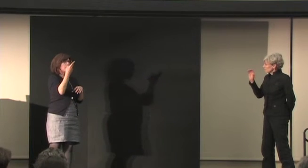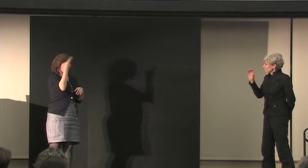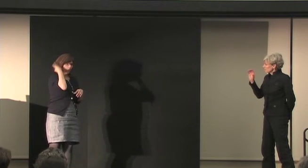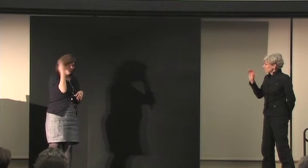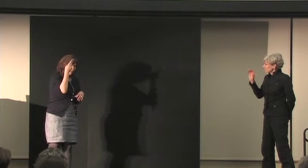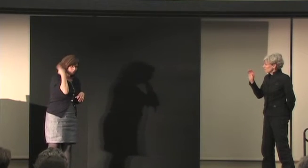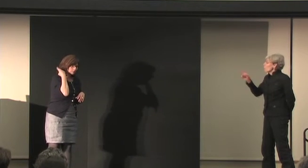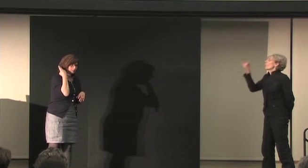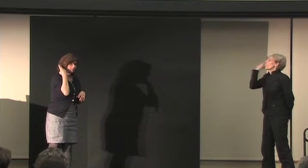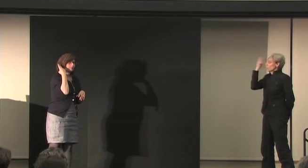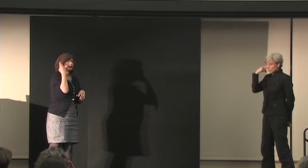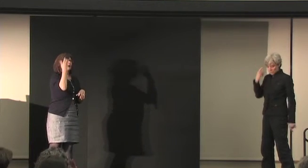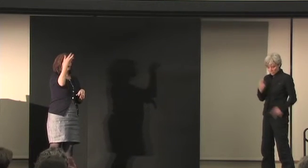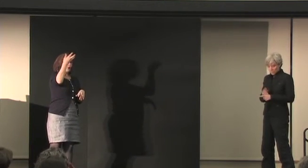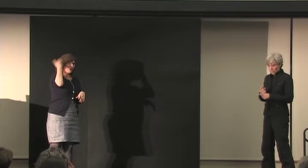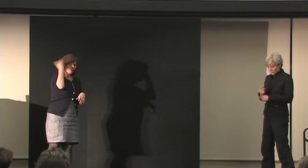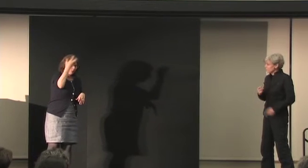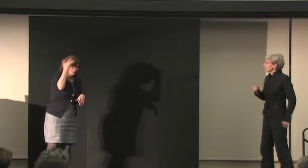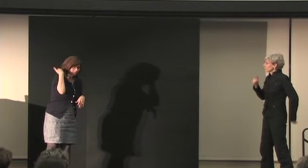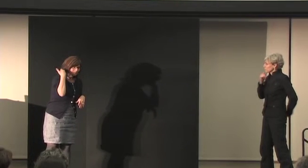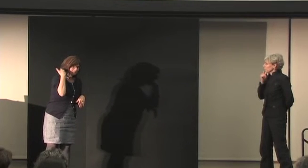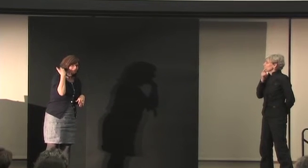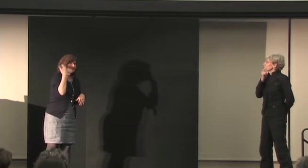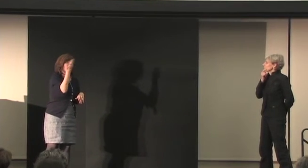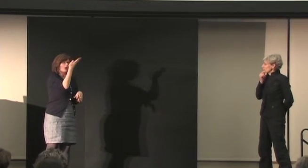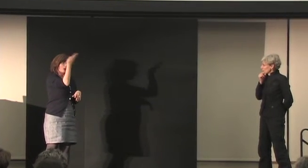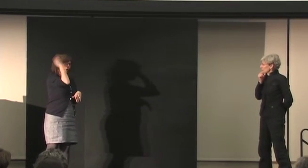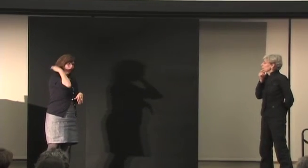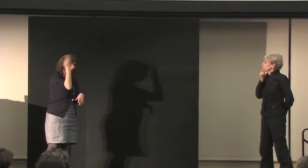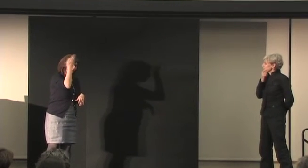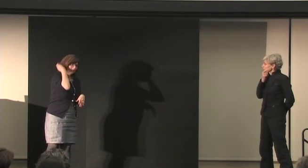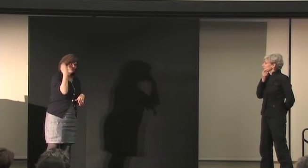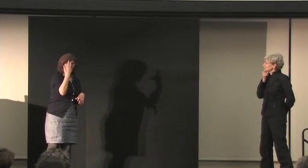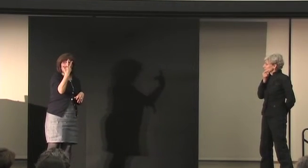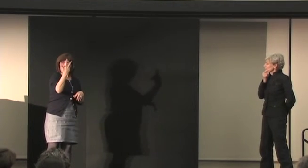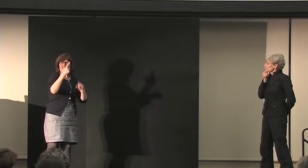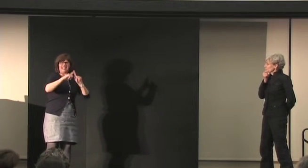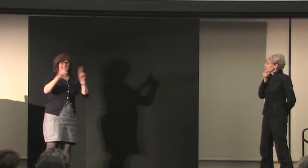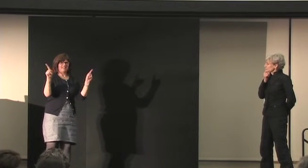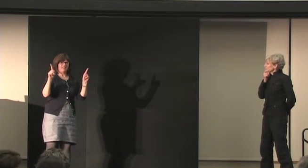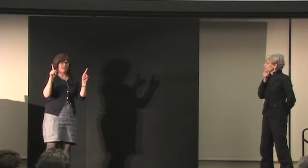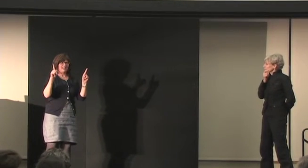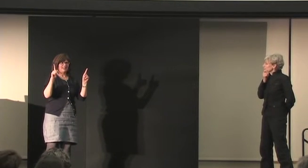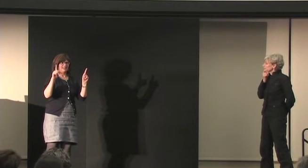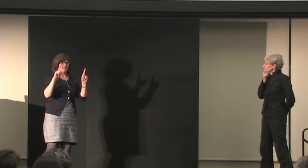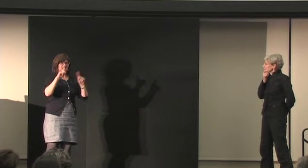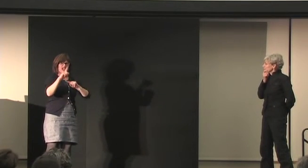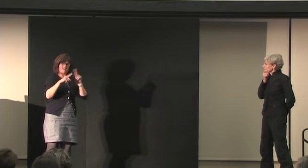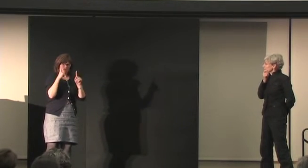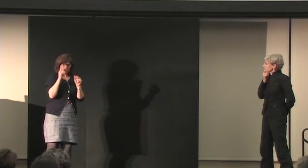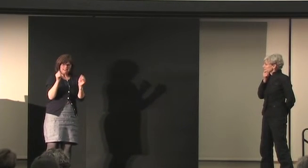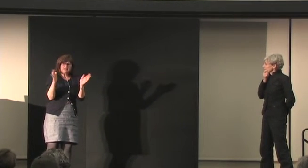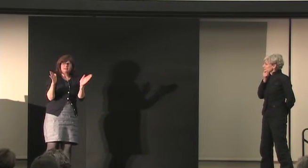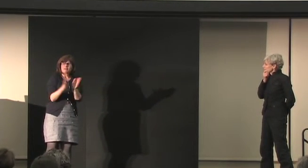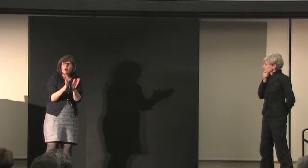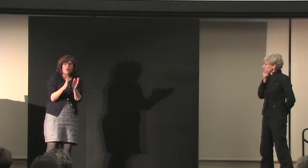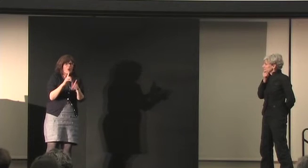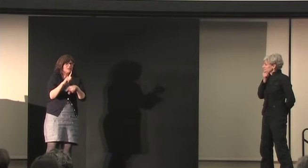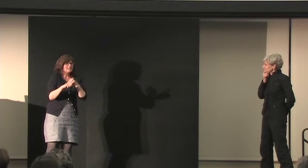comb was? this or this so there were three different handshapes signs for